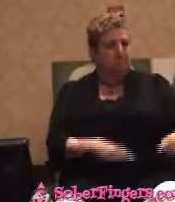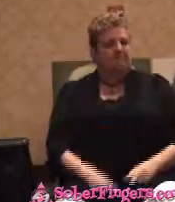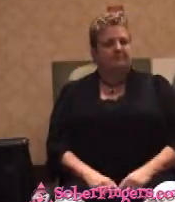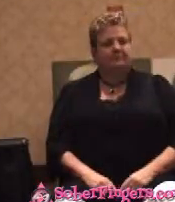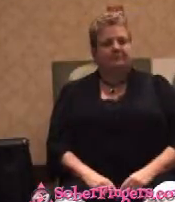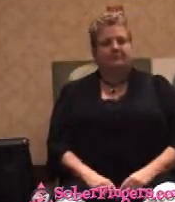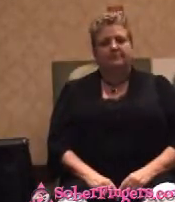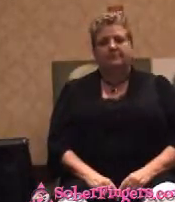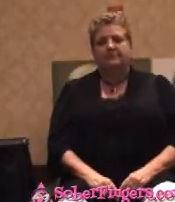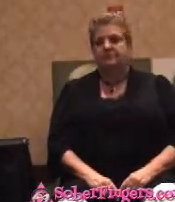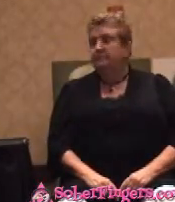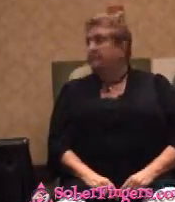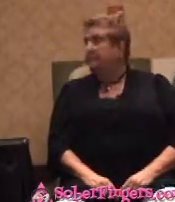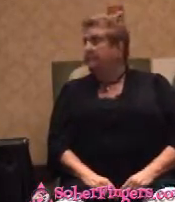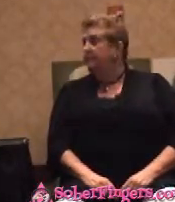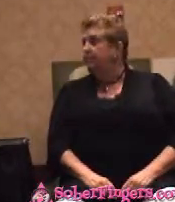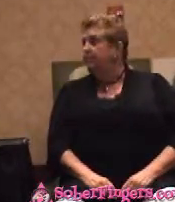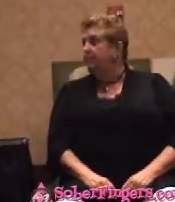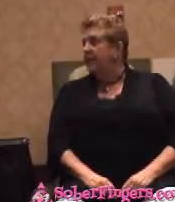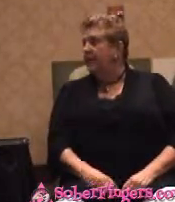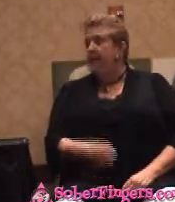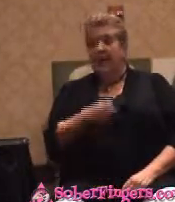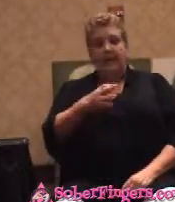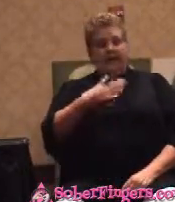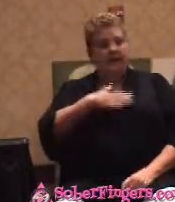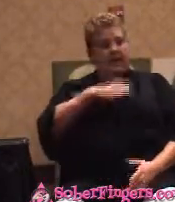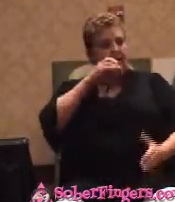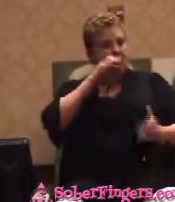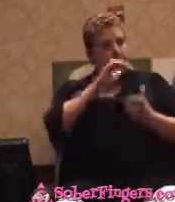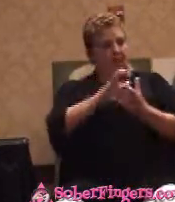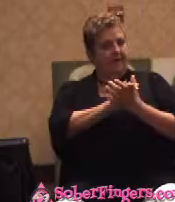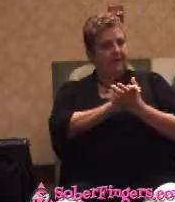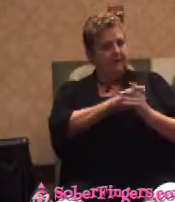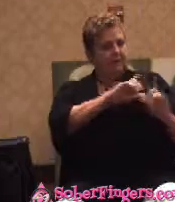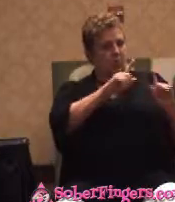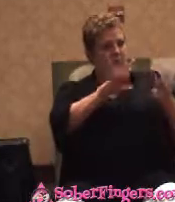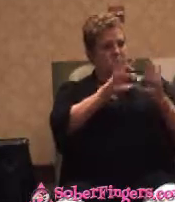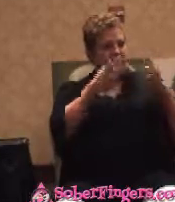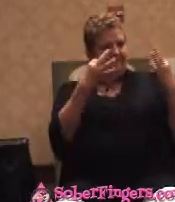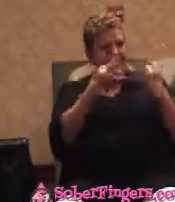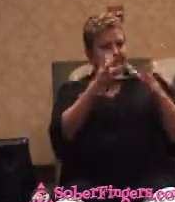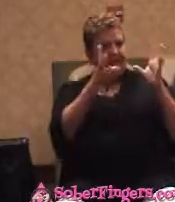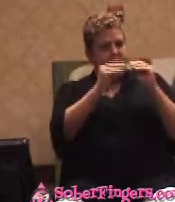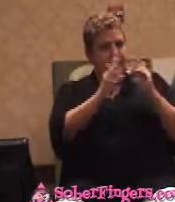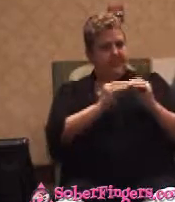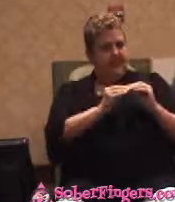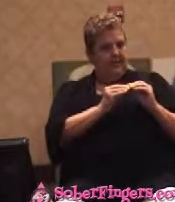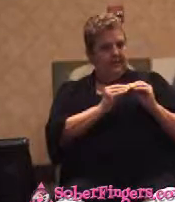And it occurred to me that if my wife was going to family meetings under those circumstances